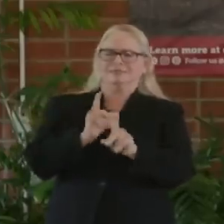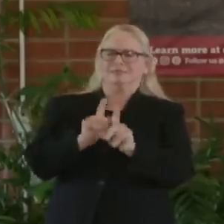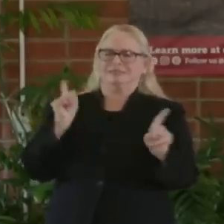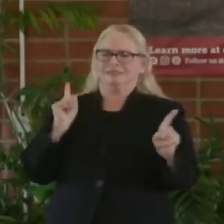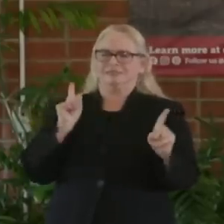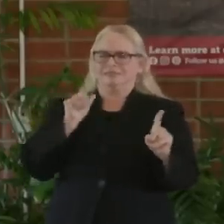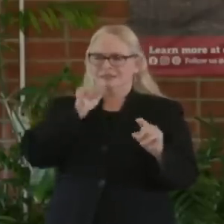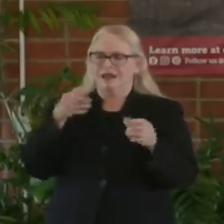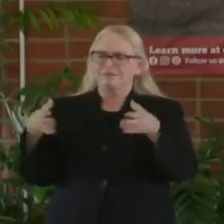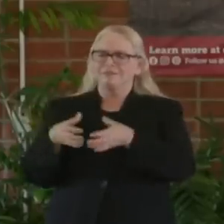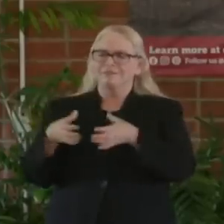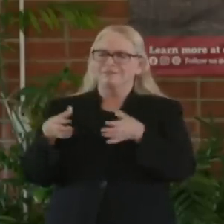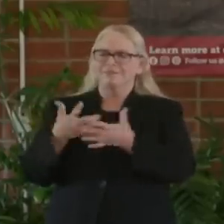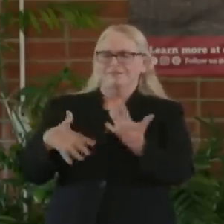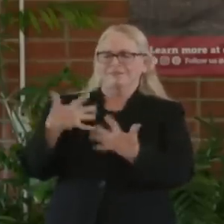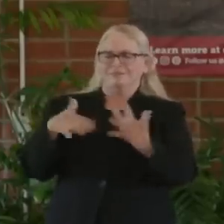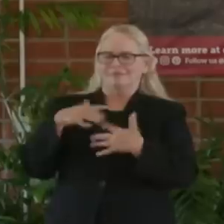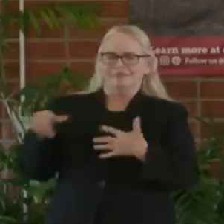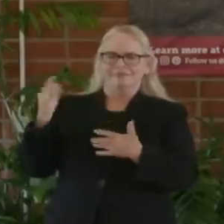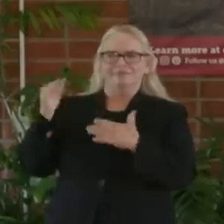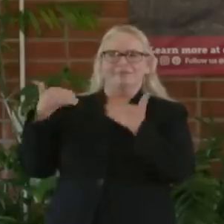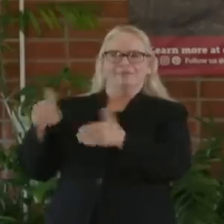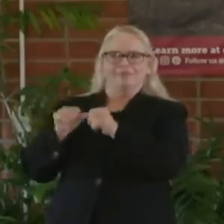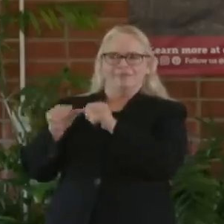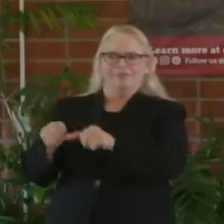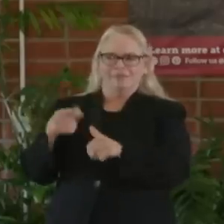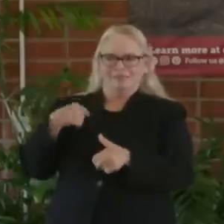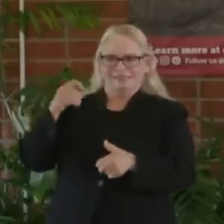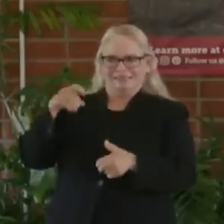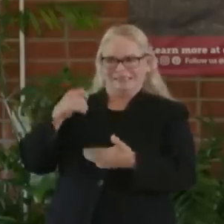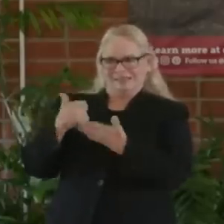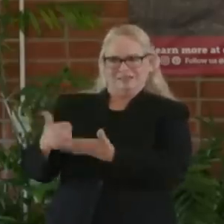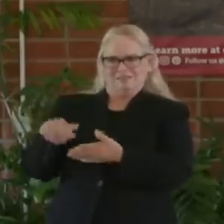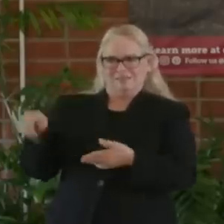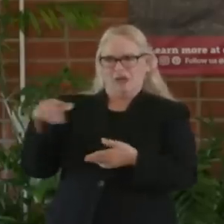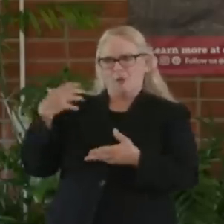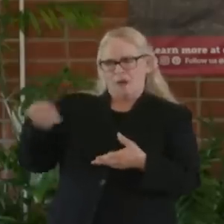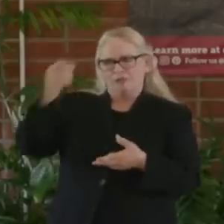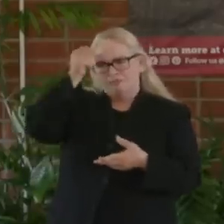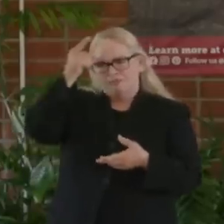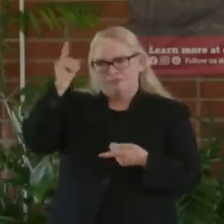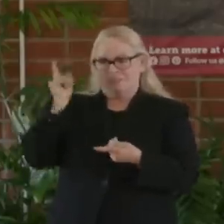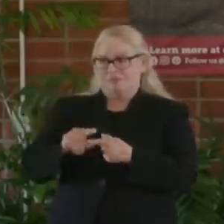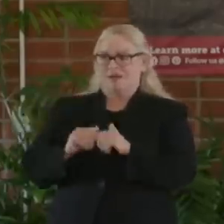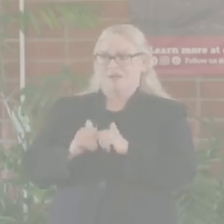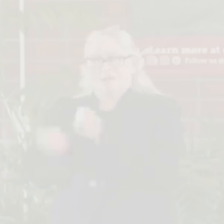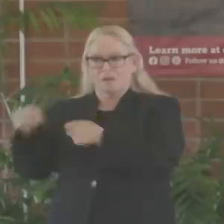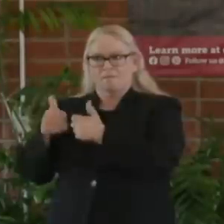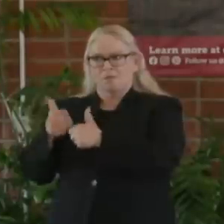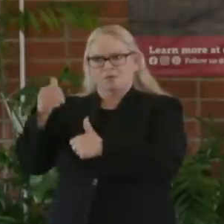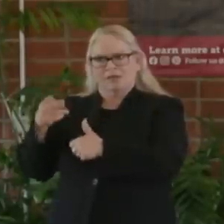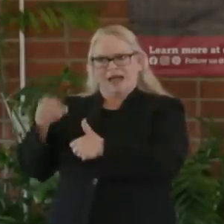we're seeing in our communities so we can get transmission rates down and really keep our communities protected over the long